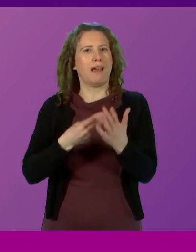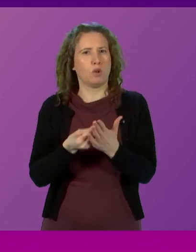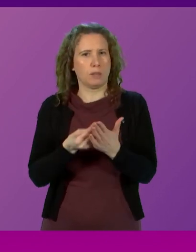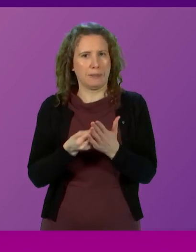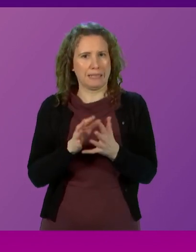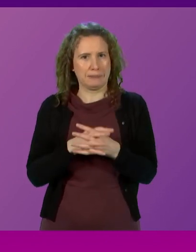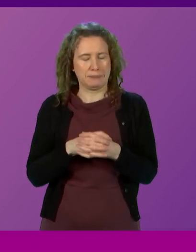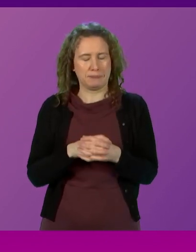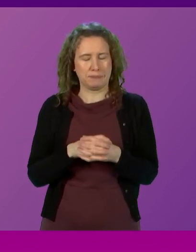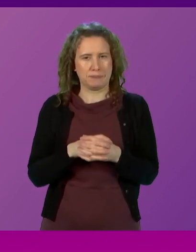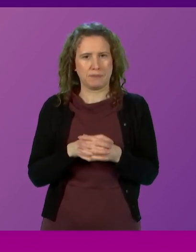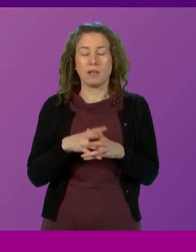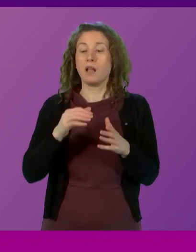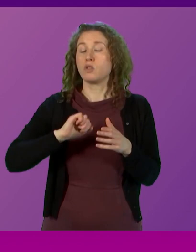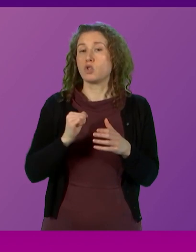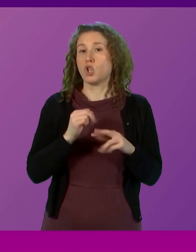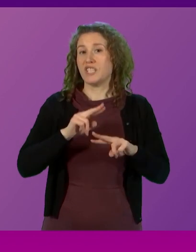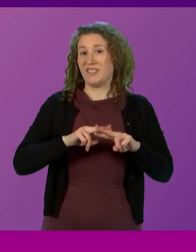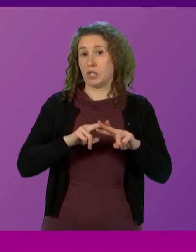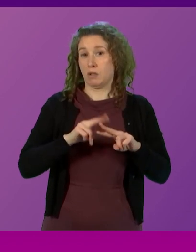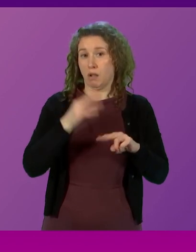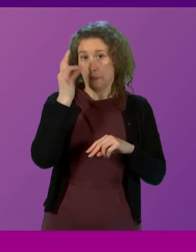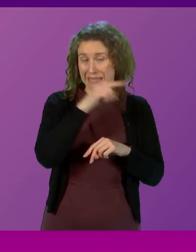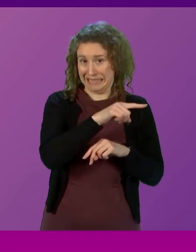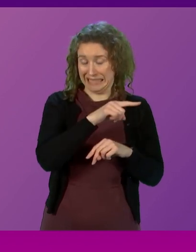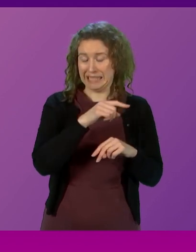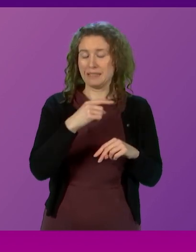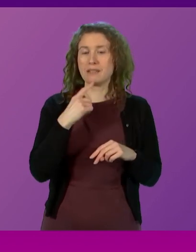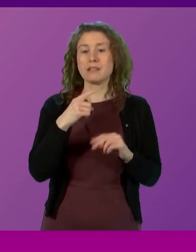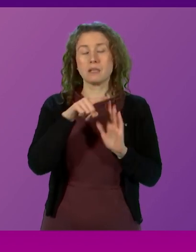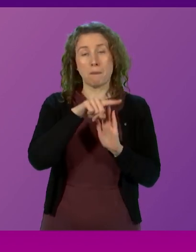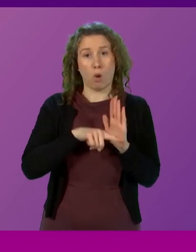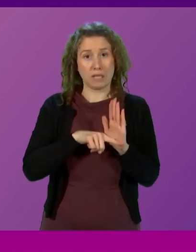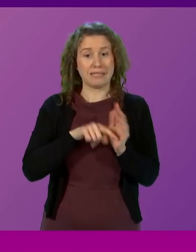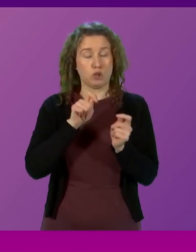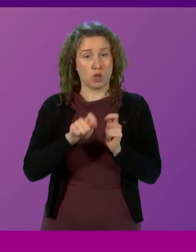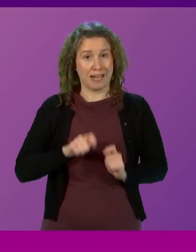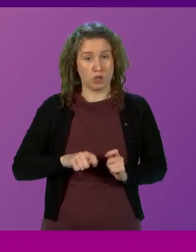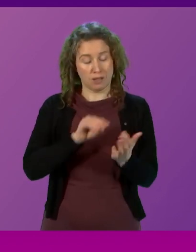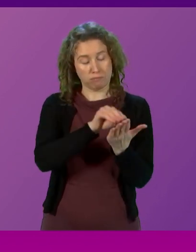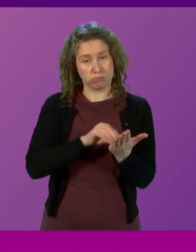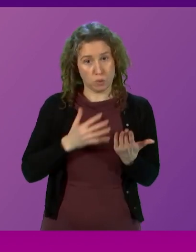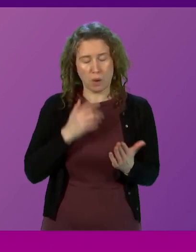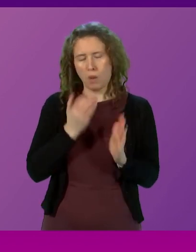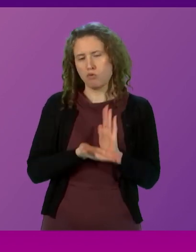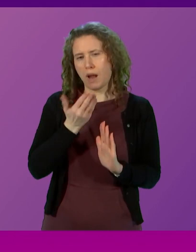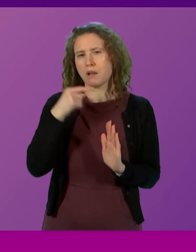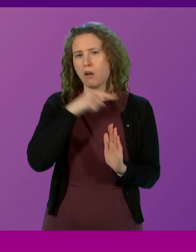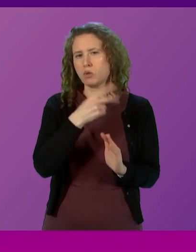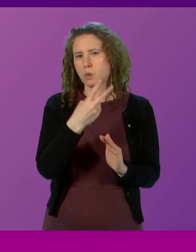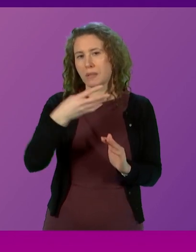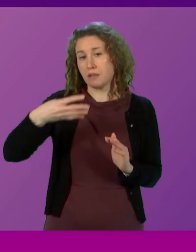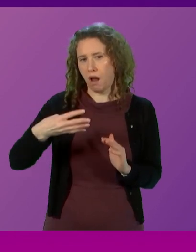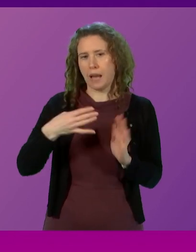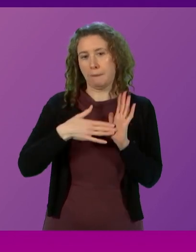The Scottish Fiscal Commission forecasts that the income tax policy changes I have outlined today will raise £129 million